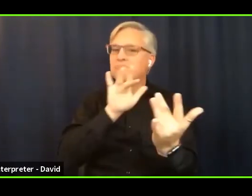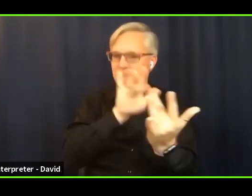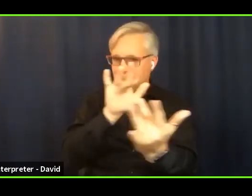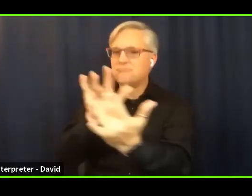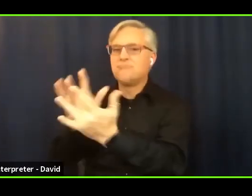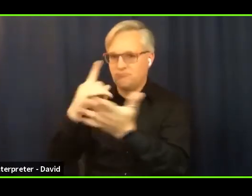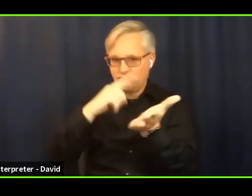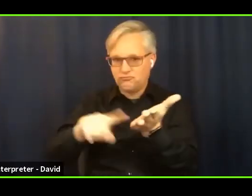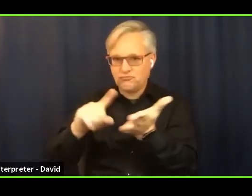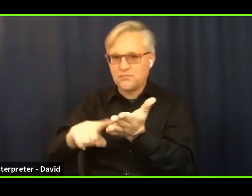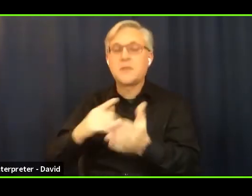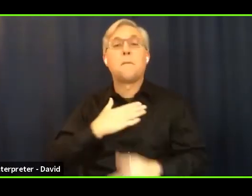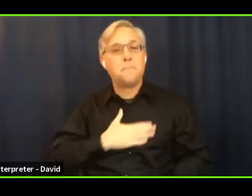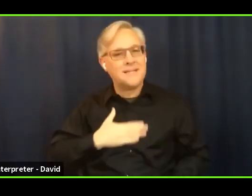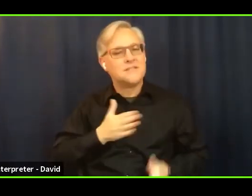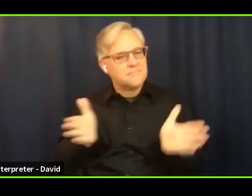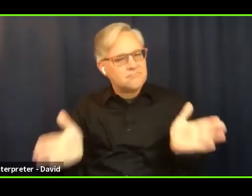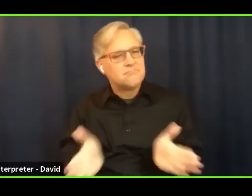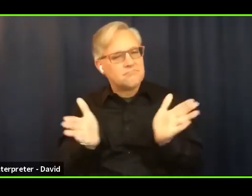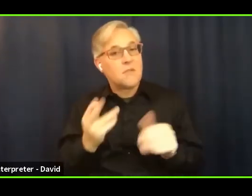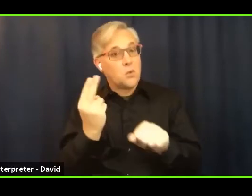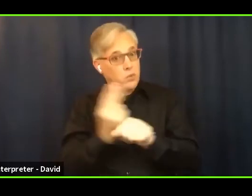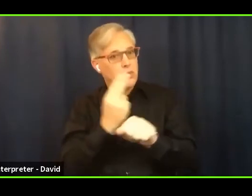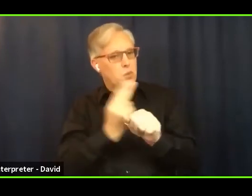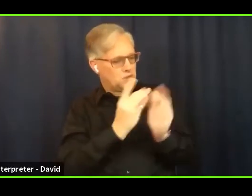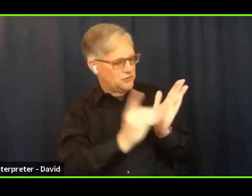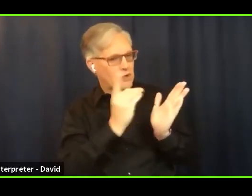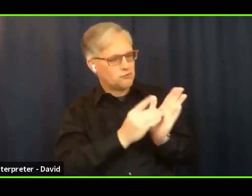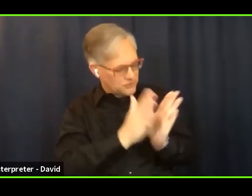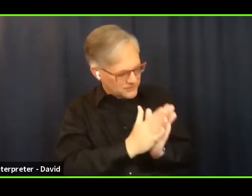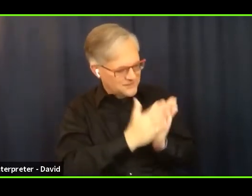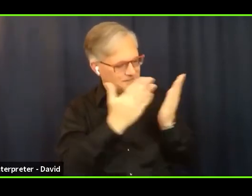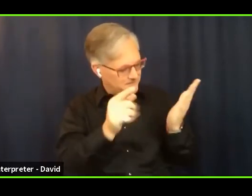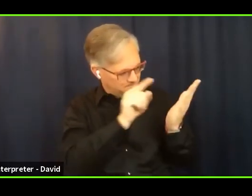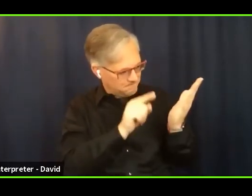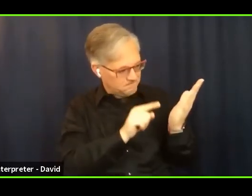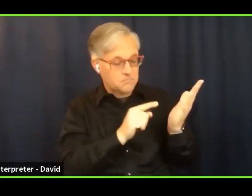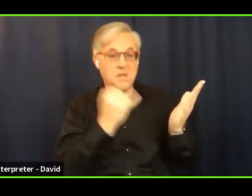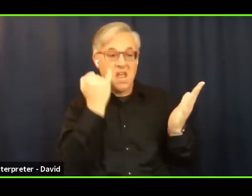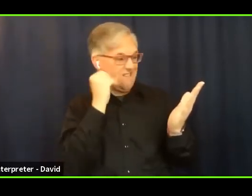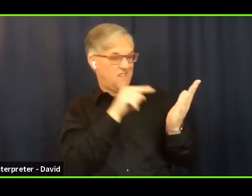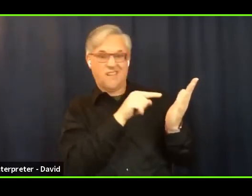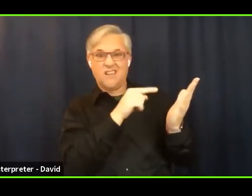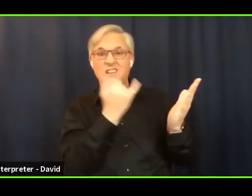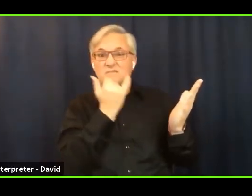and if you find mistakes, please let me know and I'll get things corrected and sent out to you.